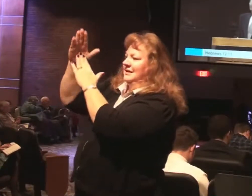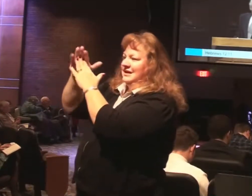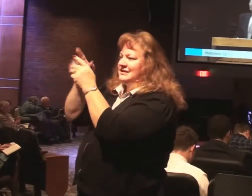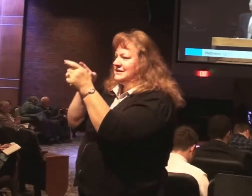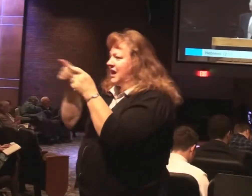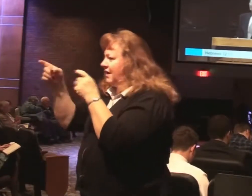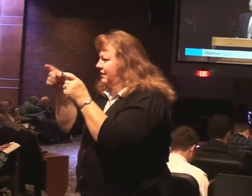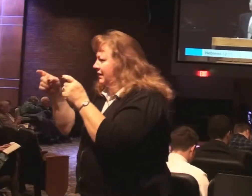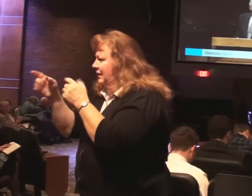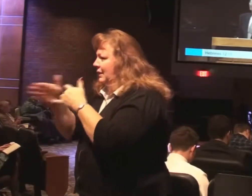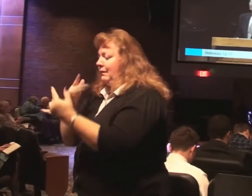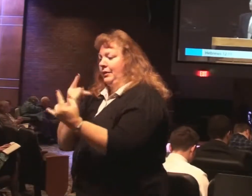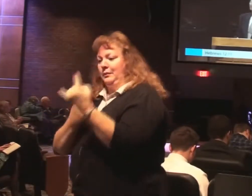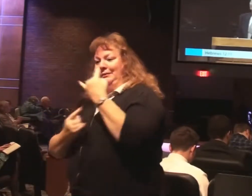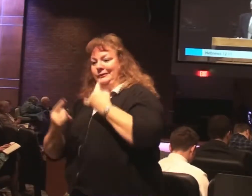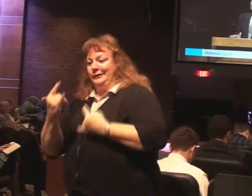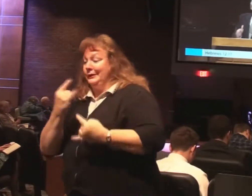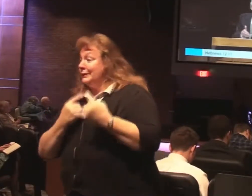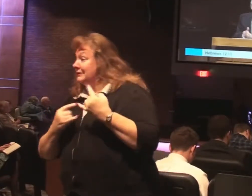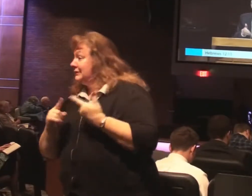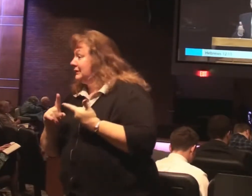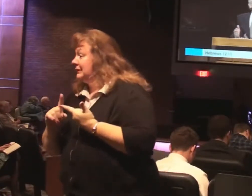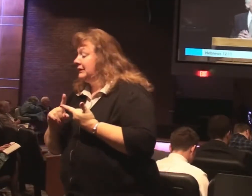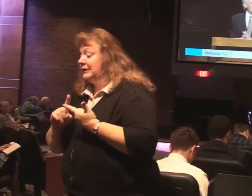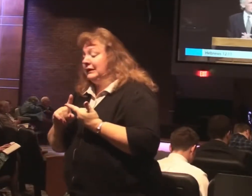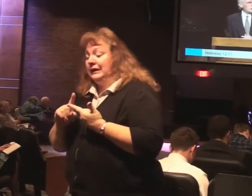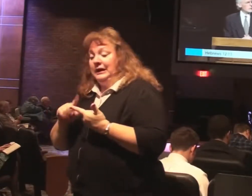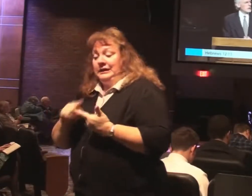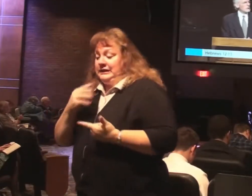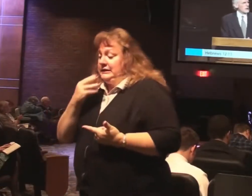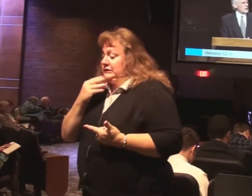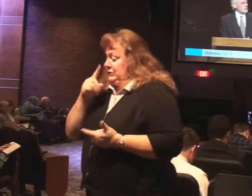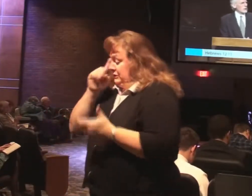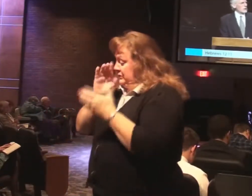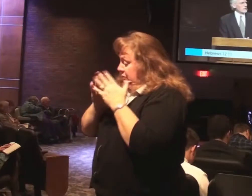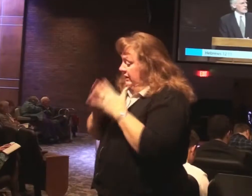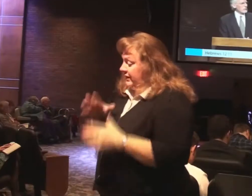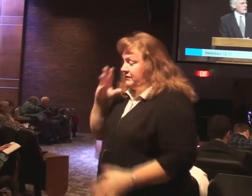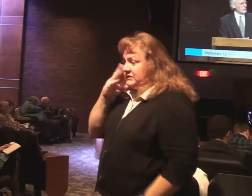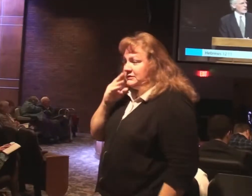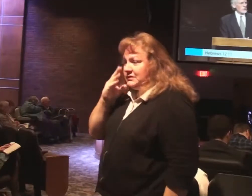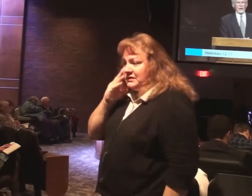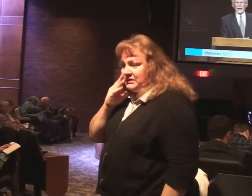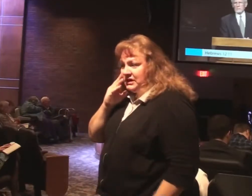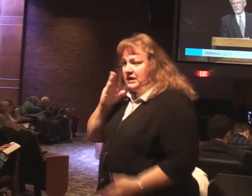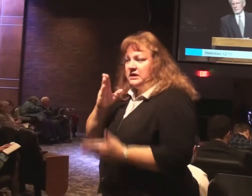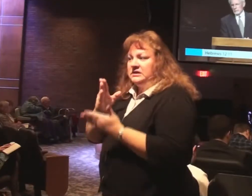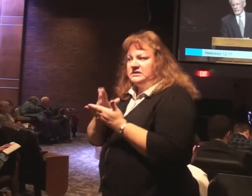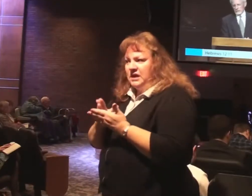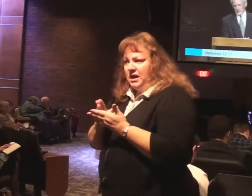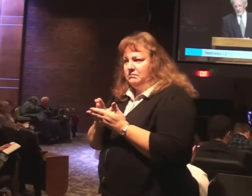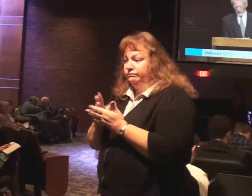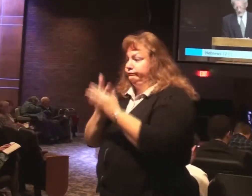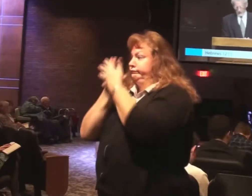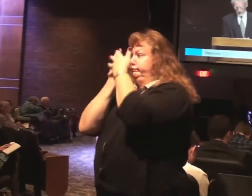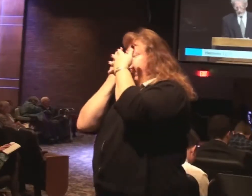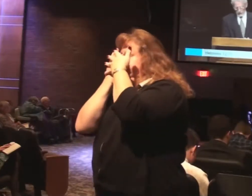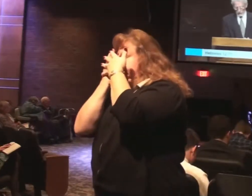persecution, as these Jewish believers had experienced, some of them we saw had been imprisoned, some have